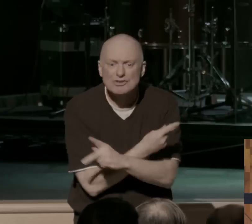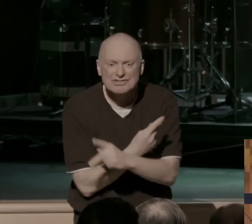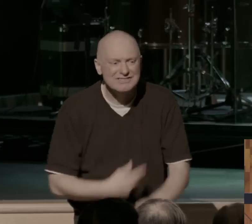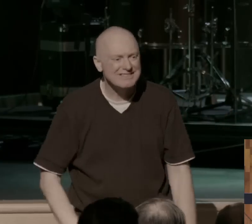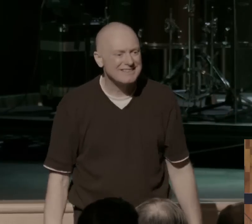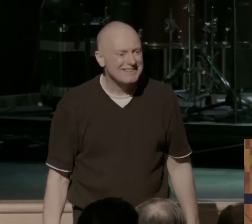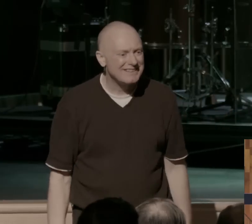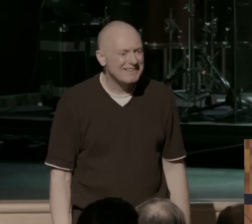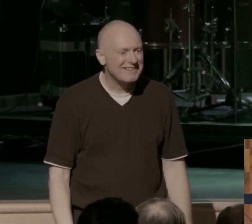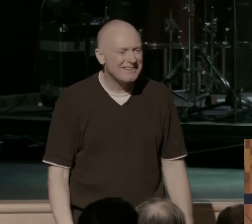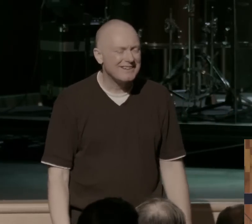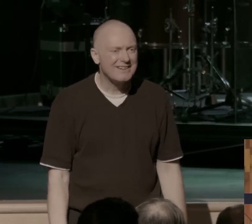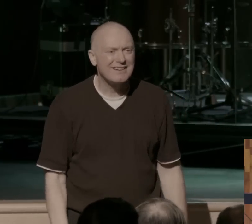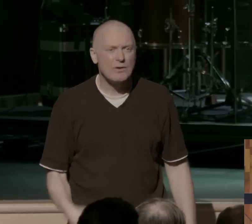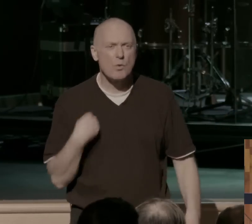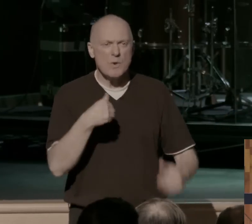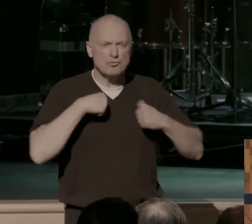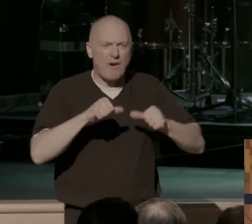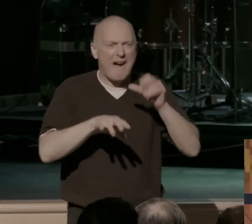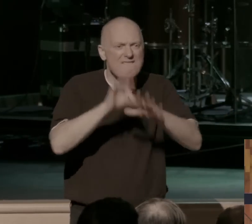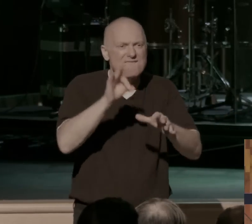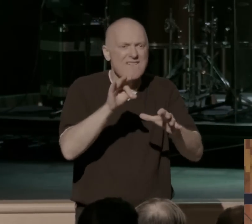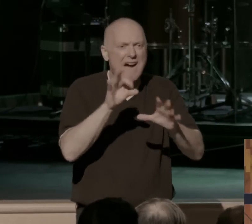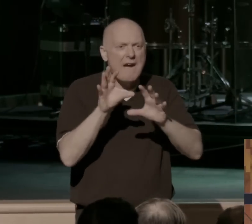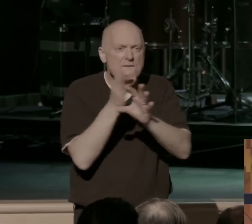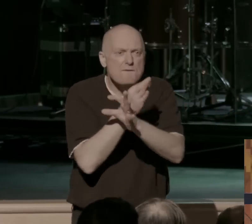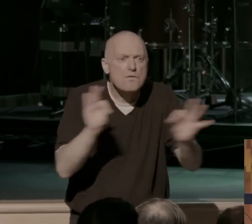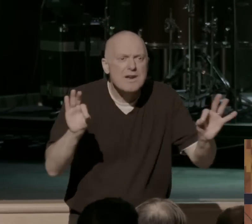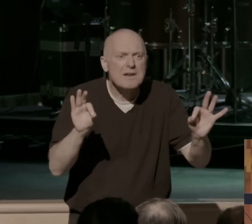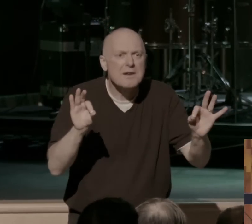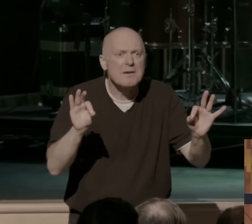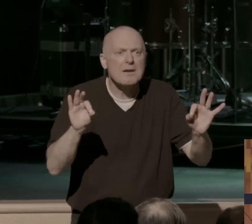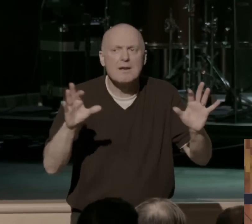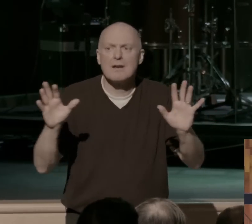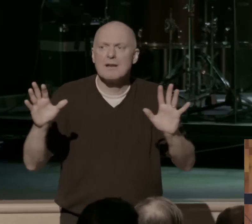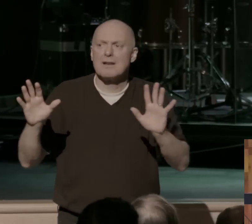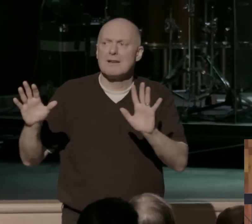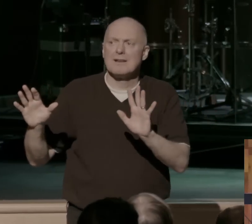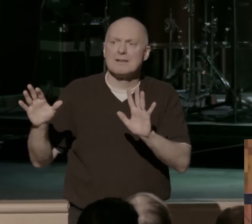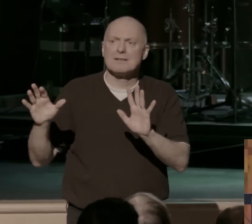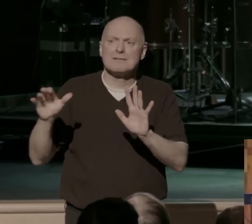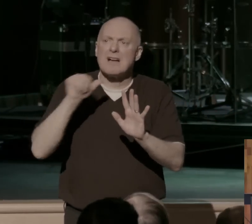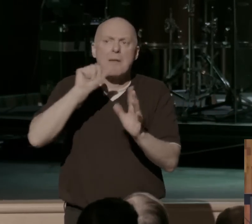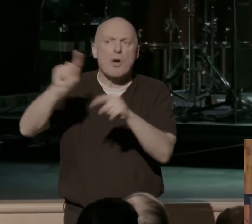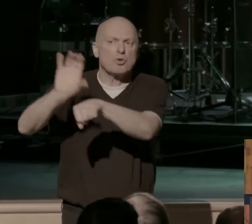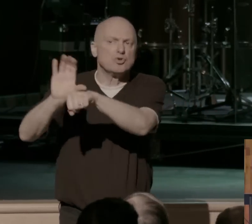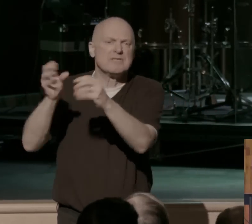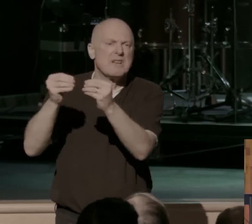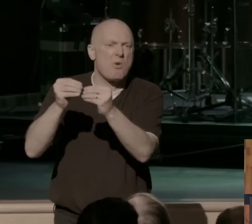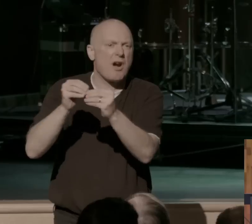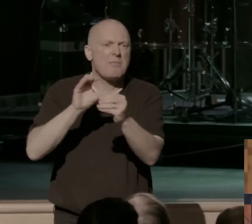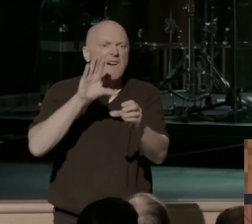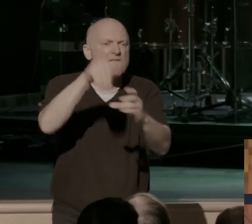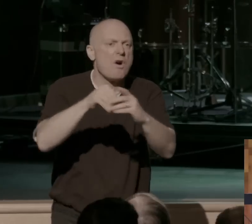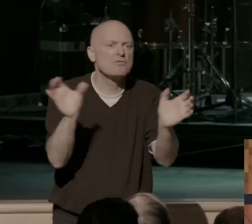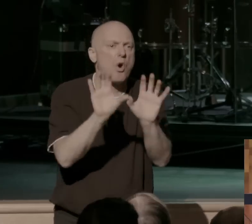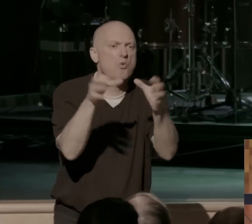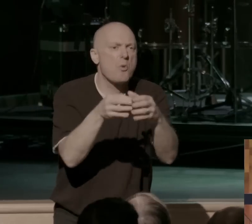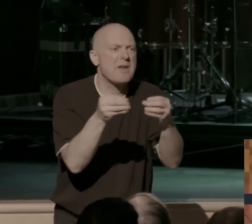When we try to find freedom by removing ourselves from relationships, right? Like, I'm not going to go to church anymore. I'm not going to participate in my small group anymore. I'm going to become